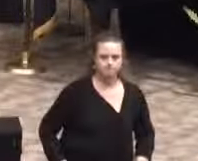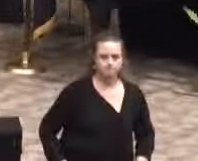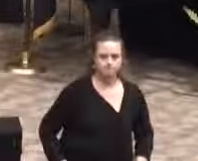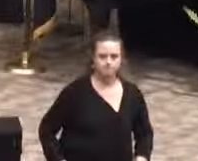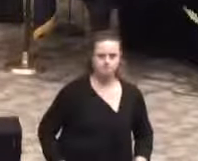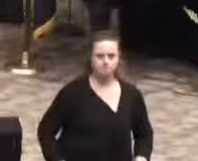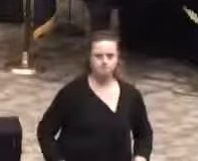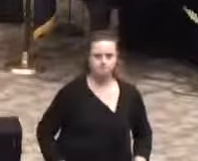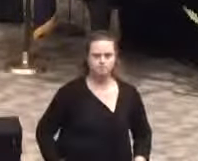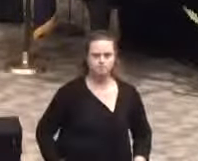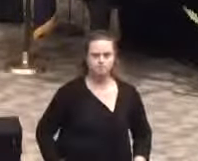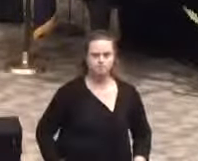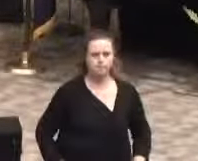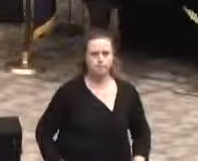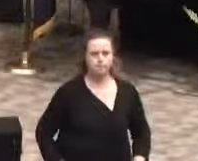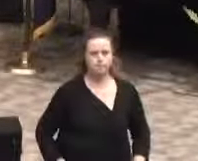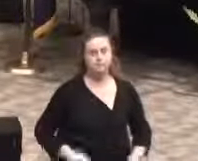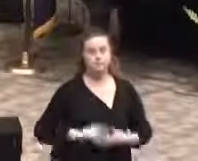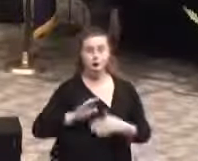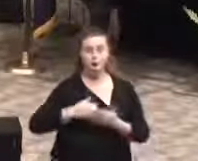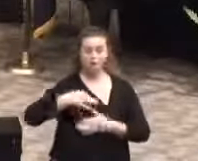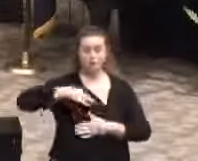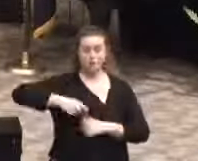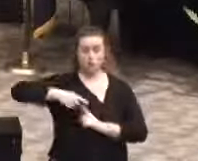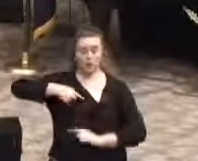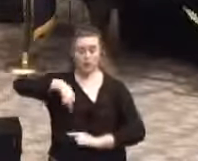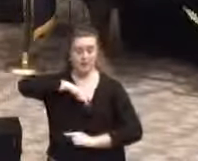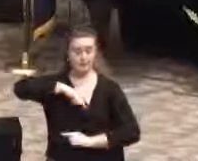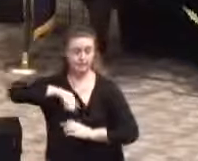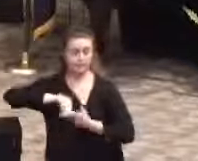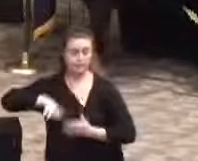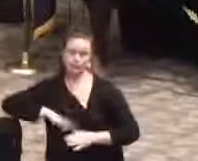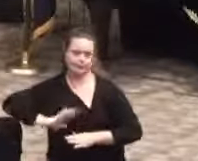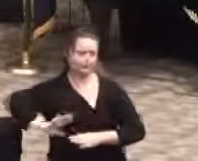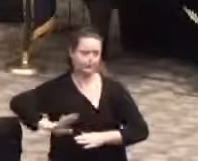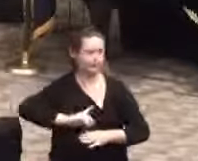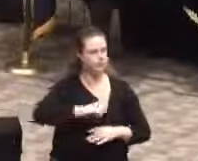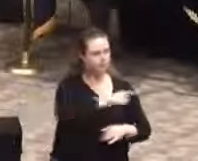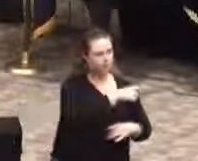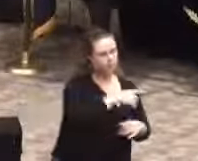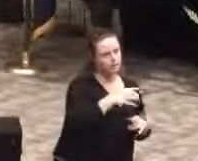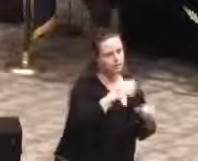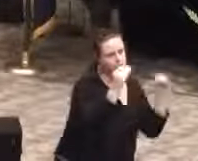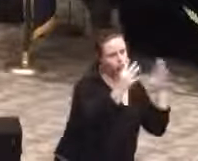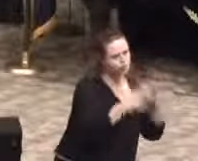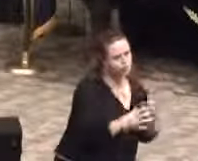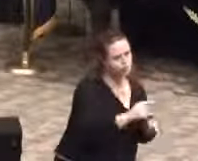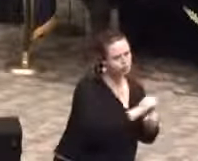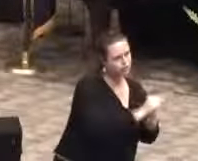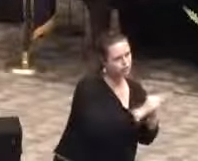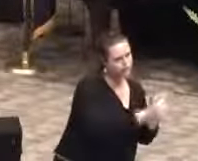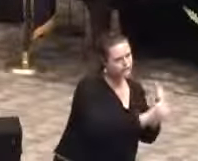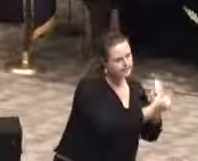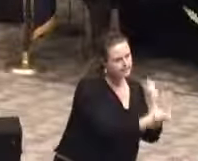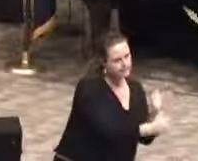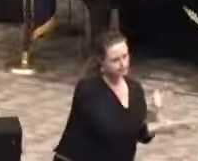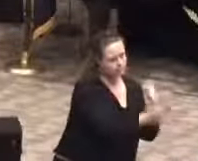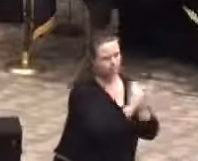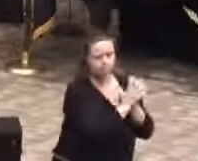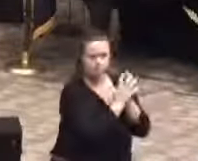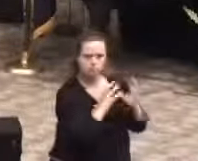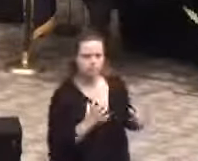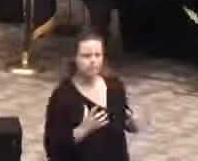Of course, we cannot take all the credit. We were helped by our instructors and training assistants. They were a crucial